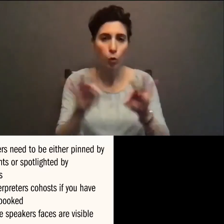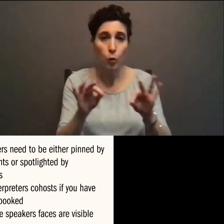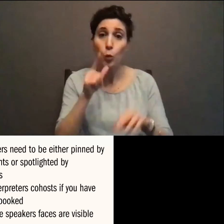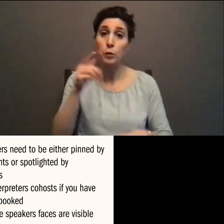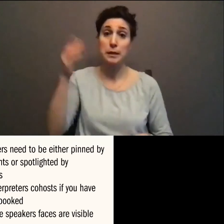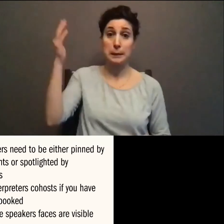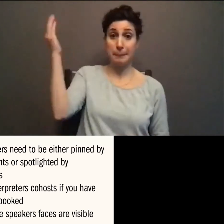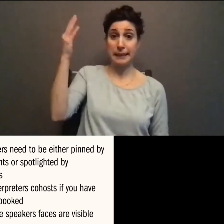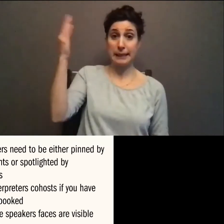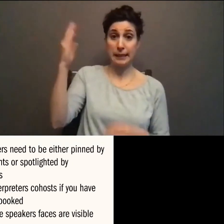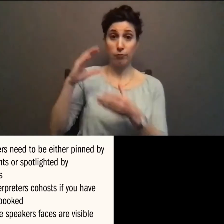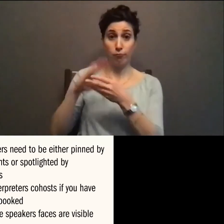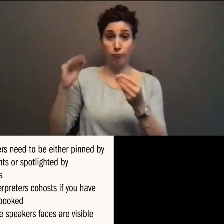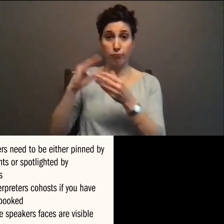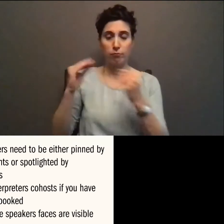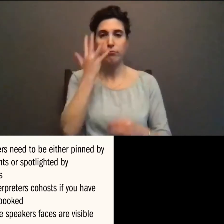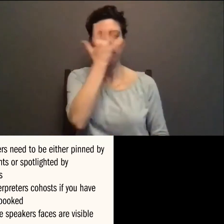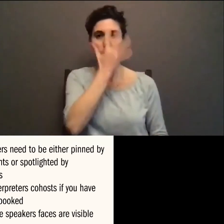or lip reading.